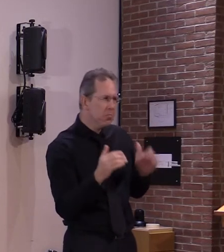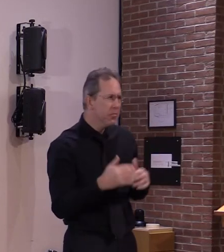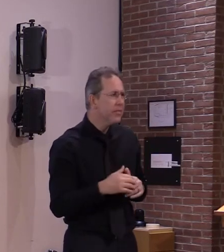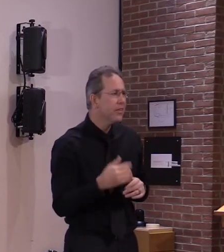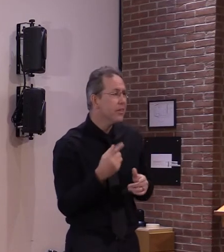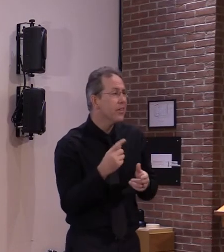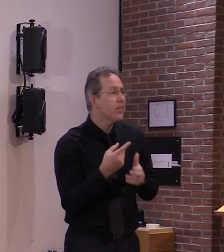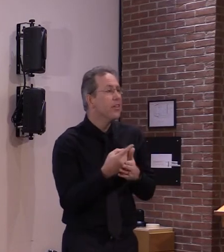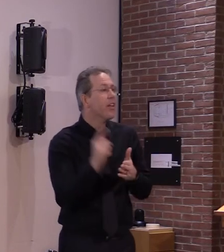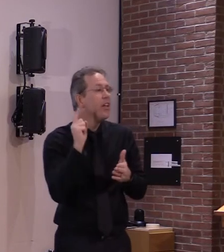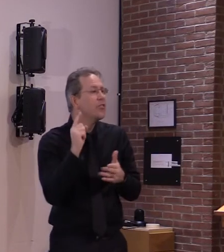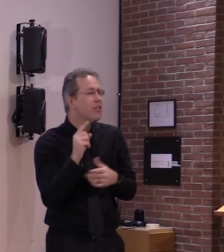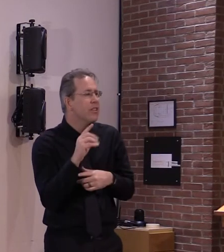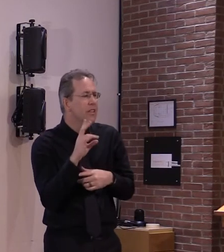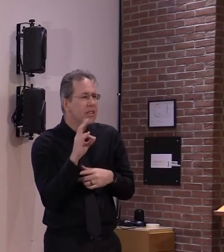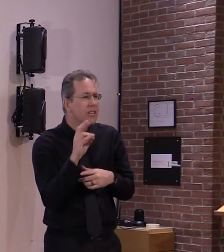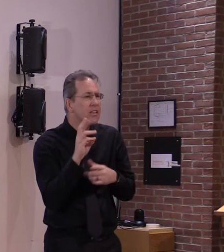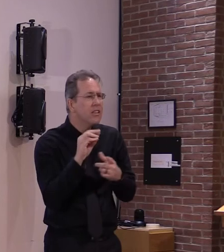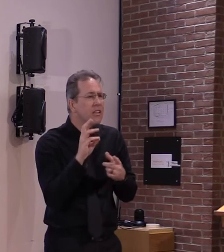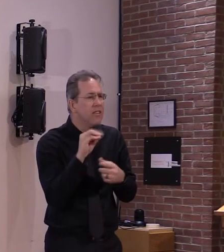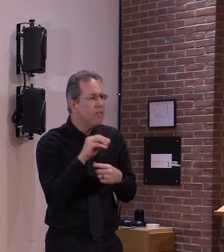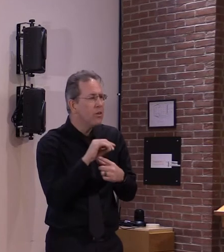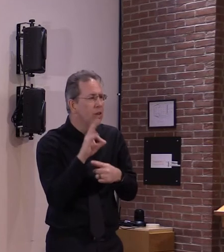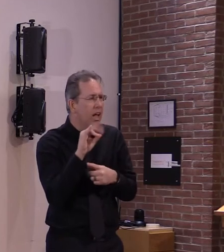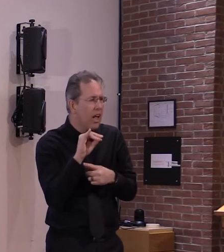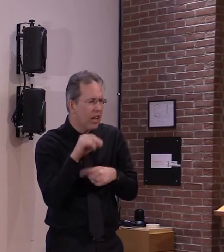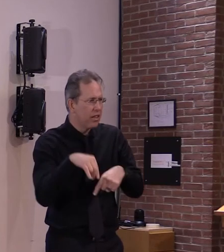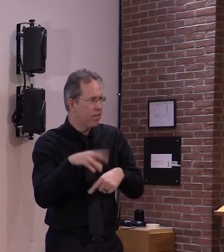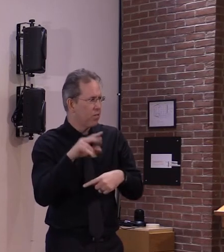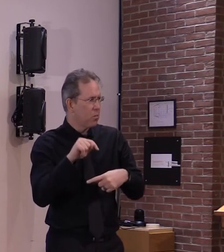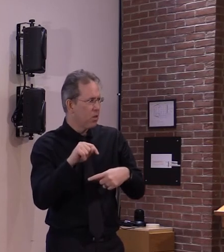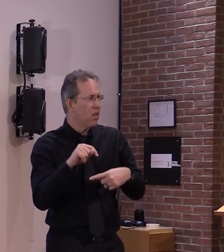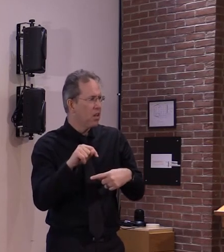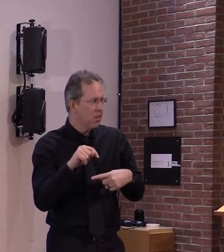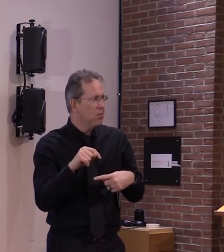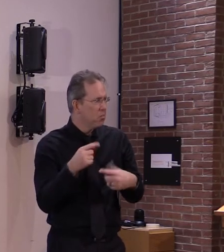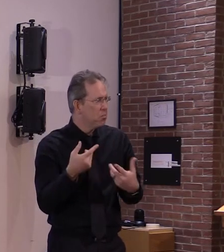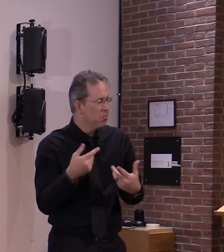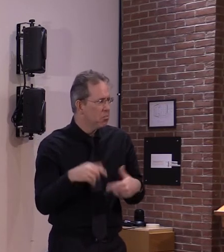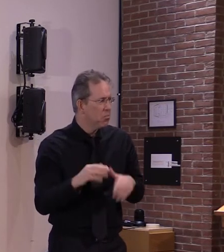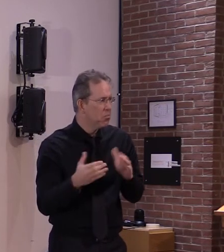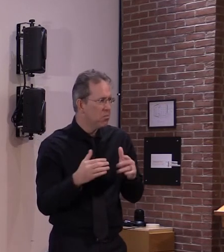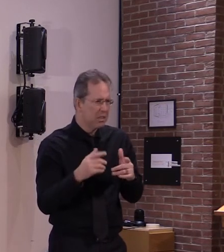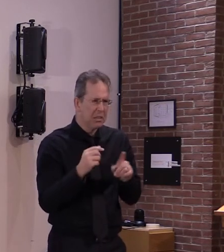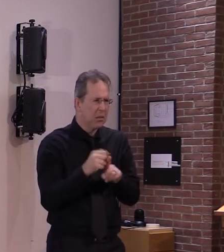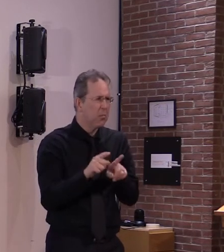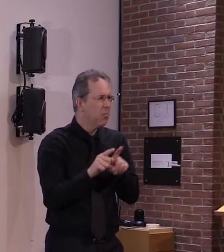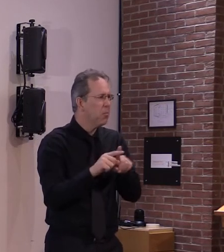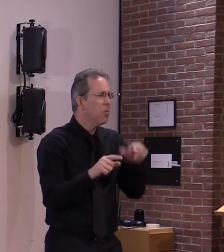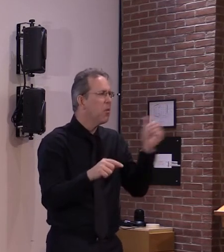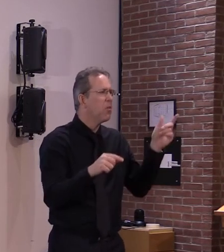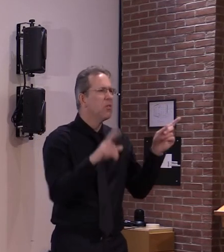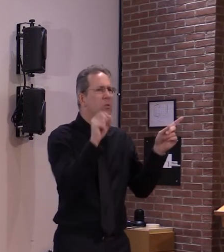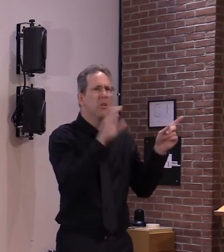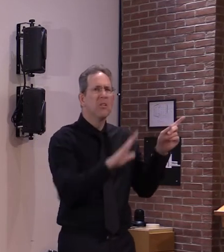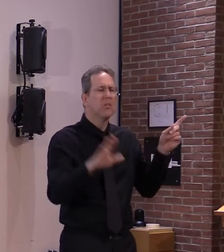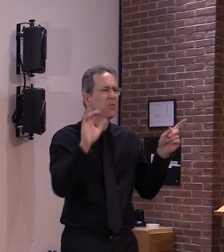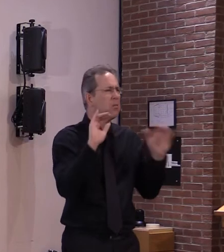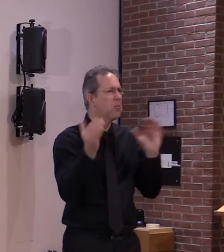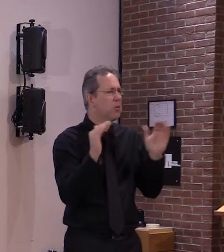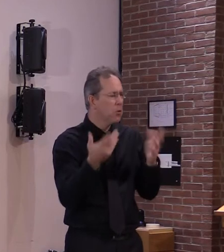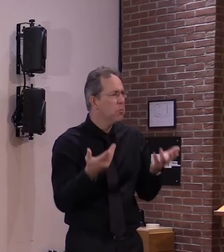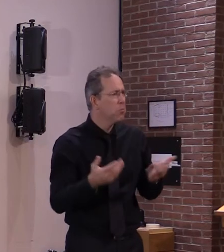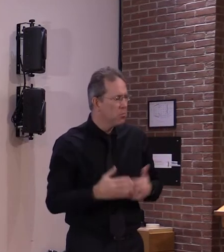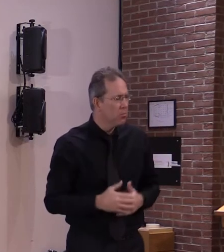percent which is kind of where the national polling just showed us as well so for that population if you could uh say